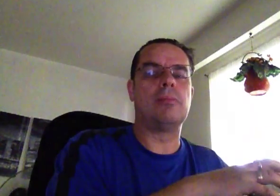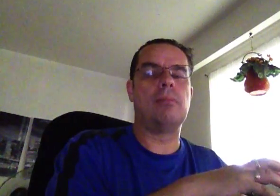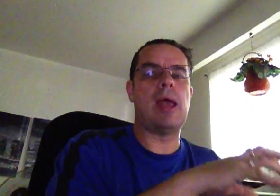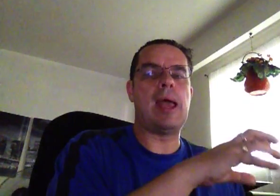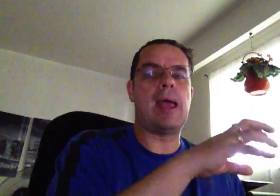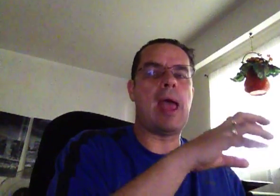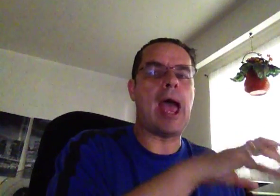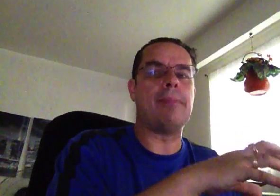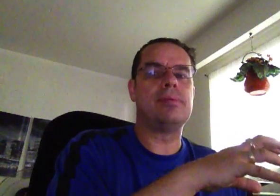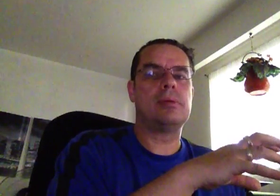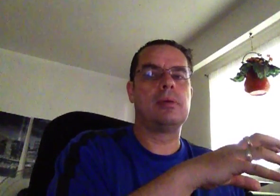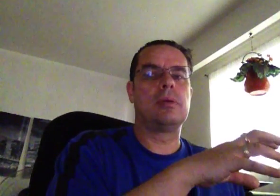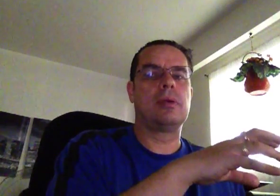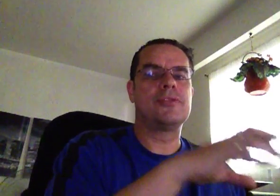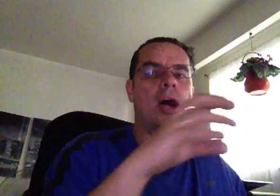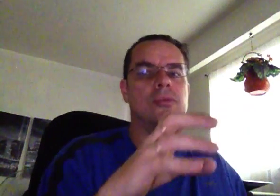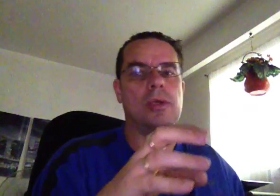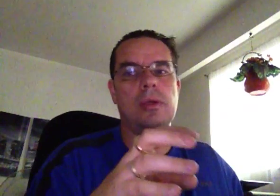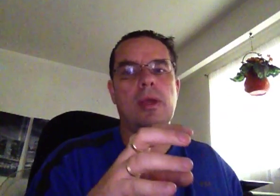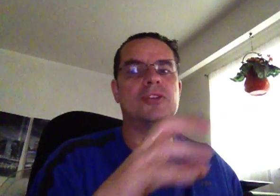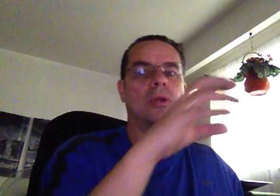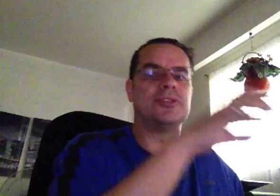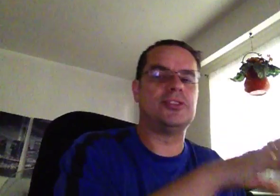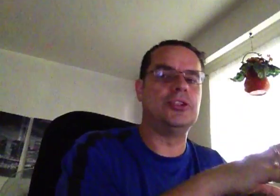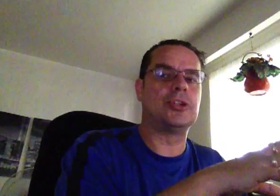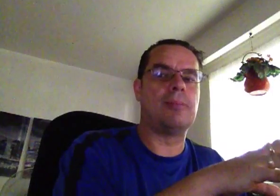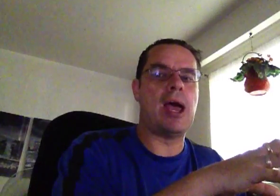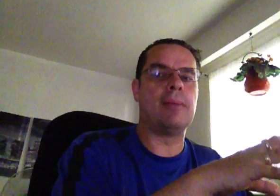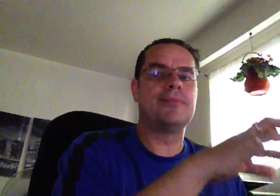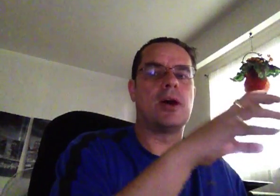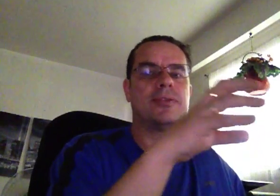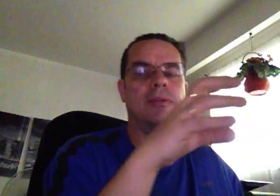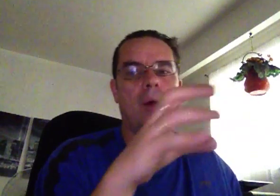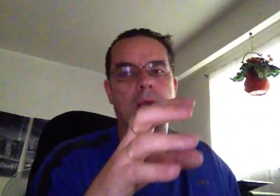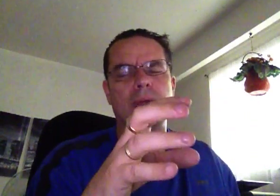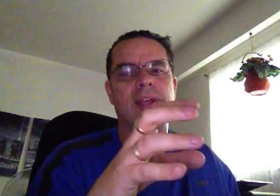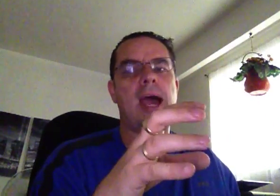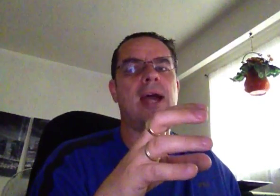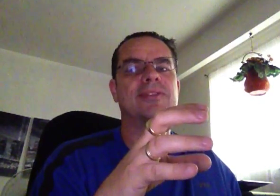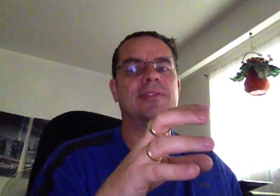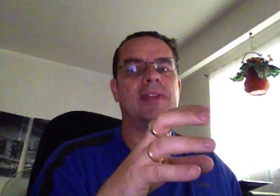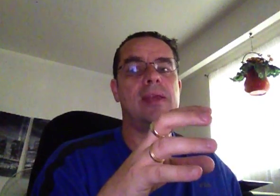app talk to it, as well as the C Sharp app talk to the Mongo to get access to the data.